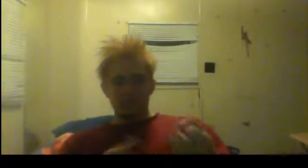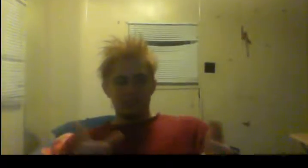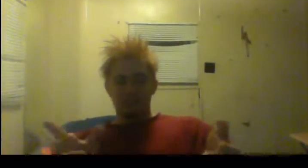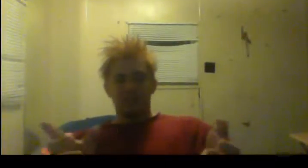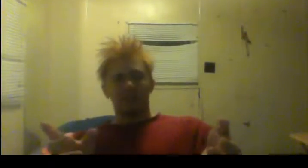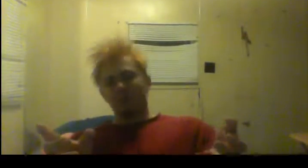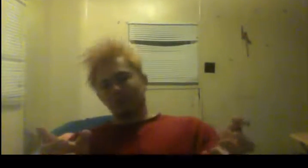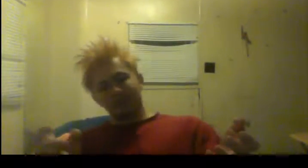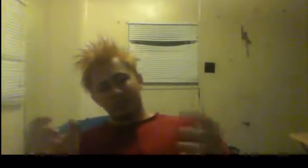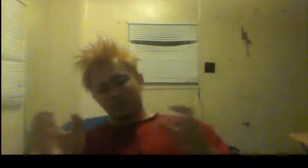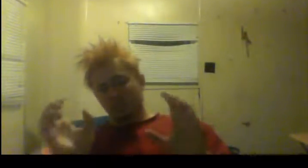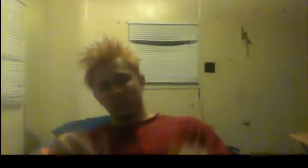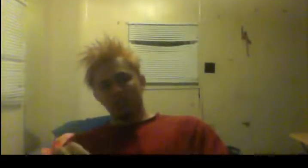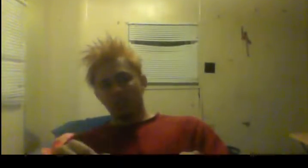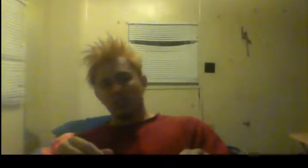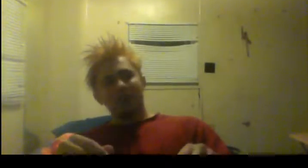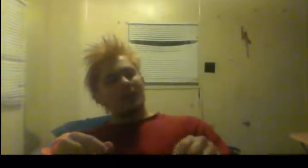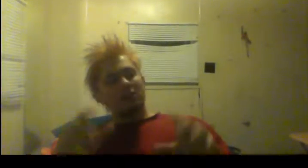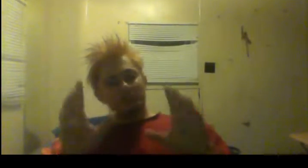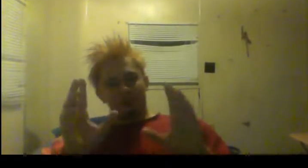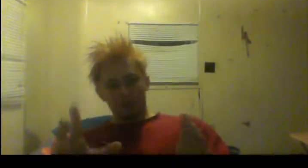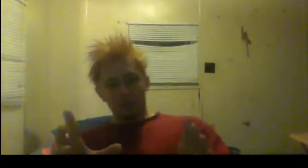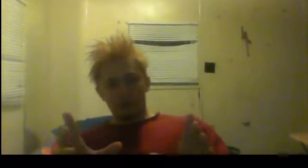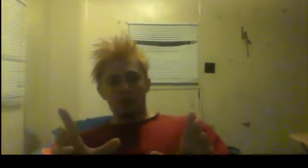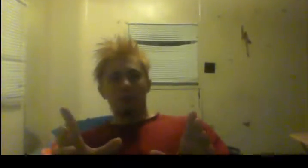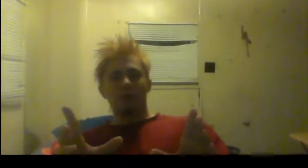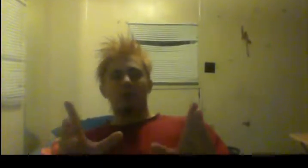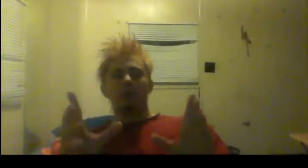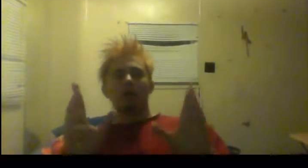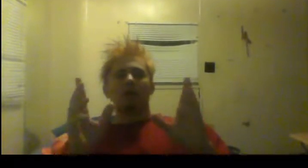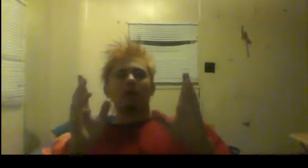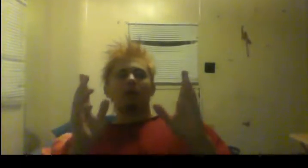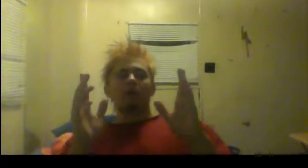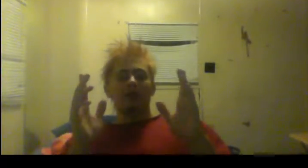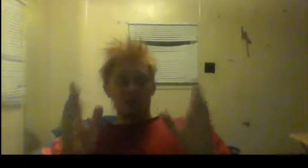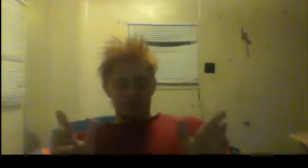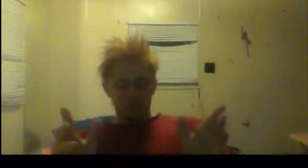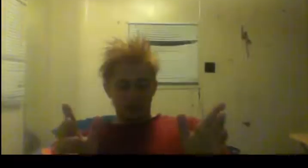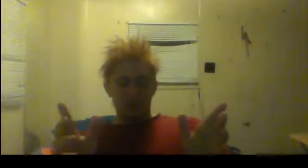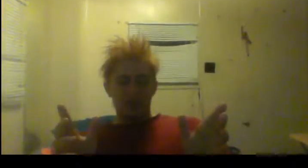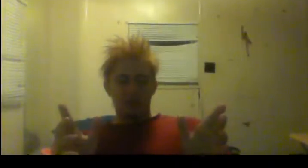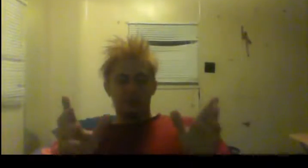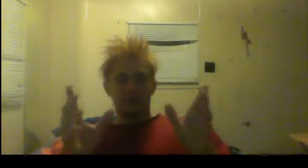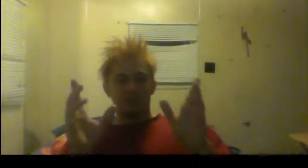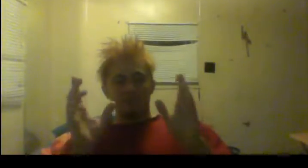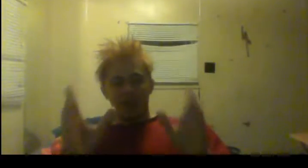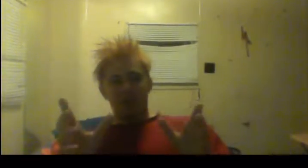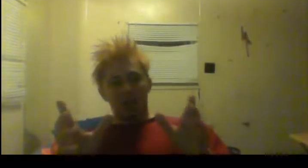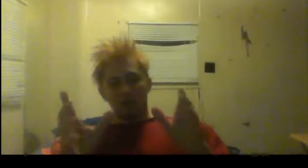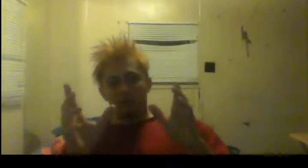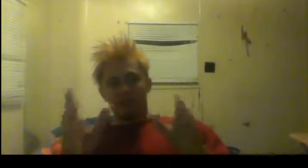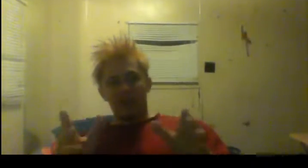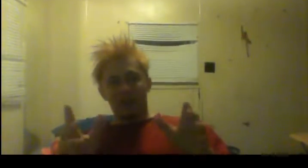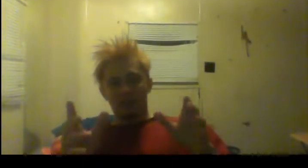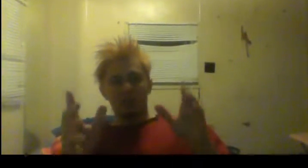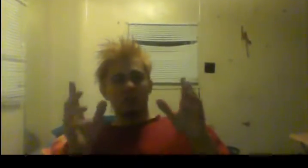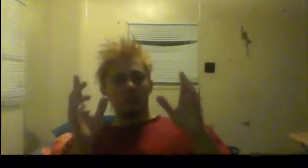cheesesteak. The greasiest cheesesteak, it's food, people. Can't stress that enough. It doesn't matter how much fat is in your